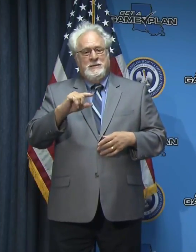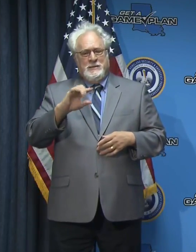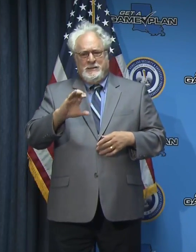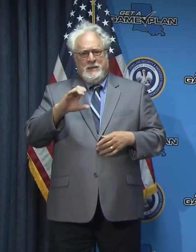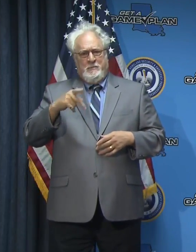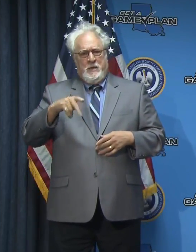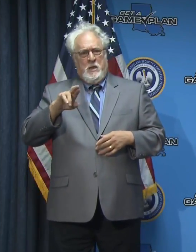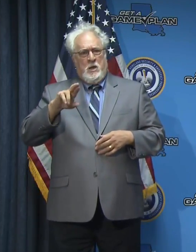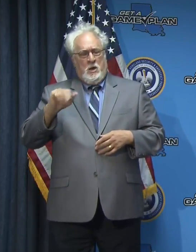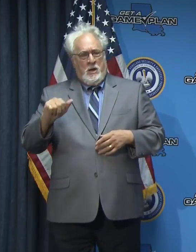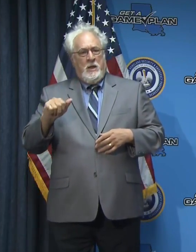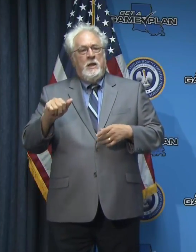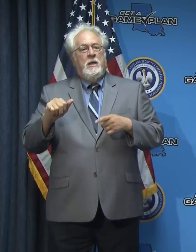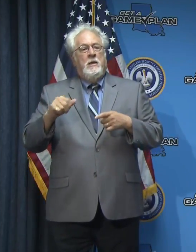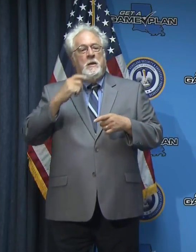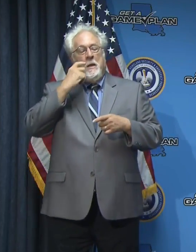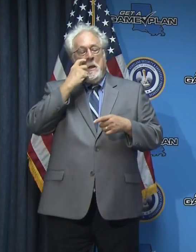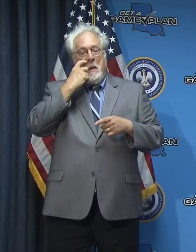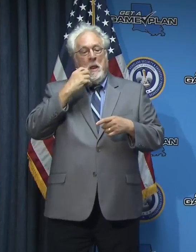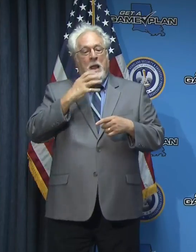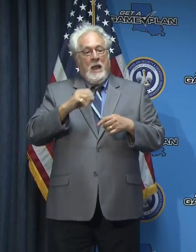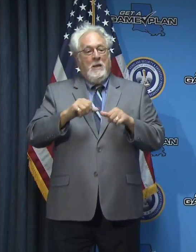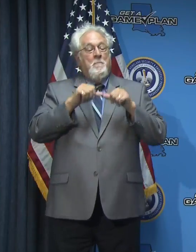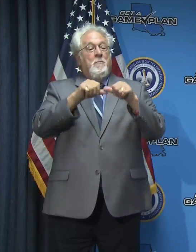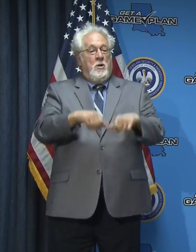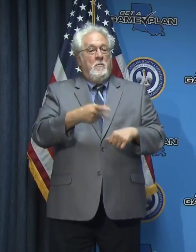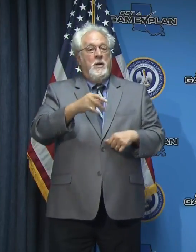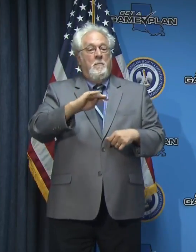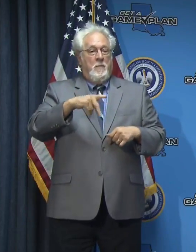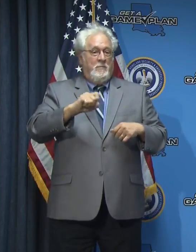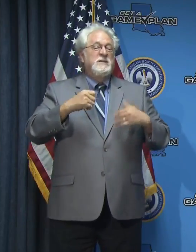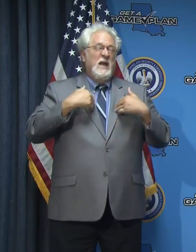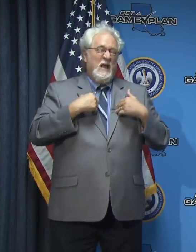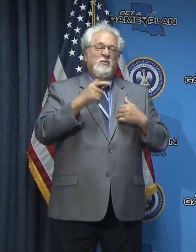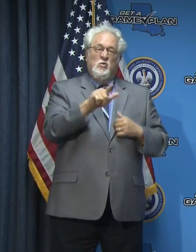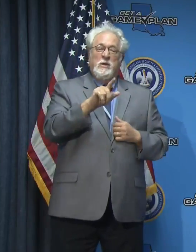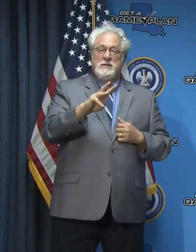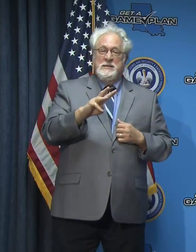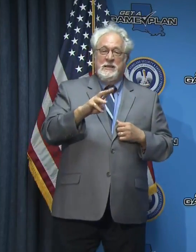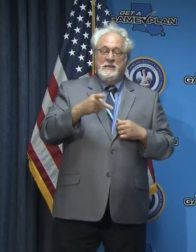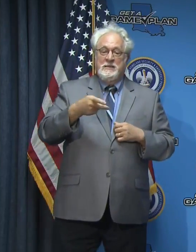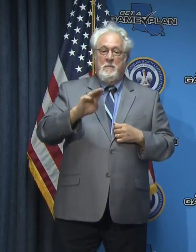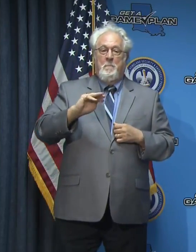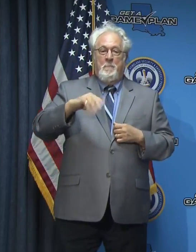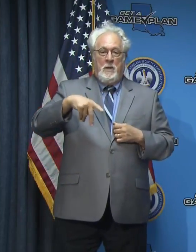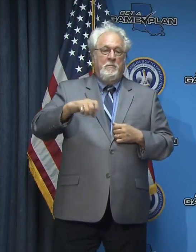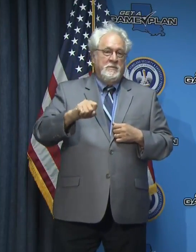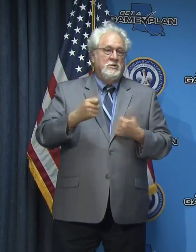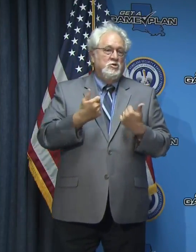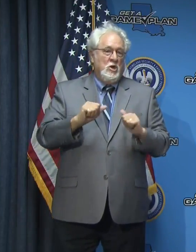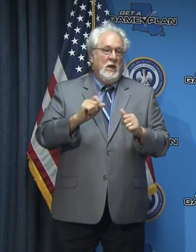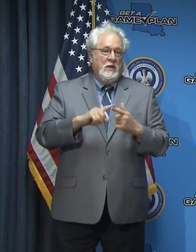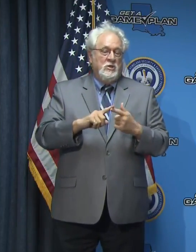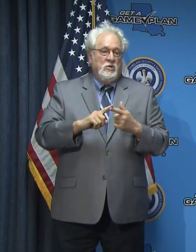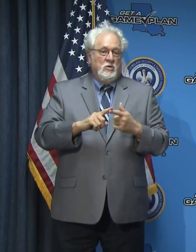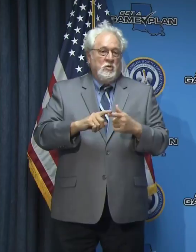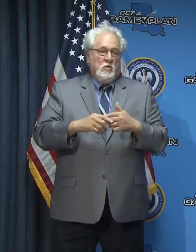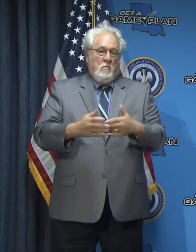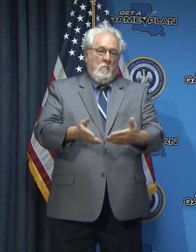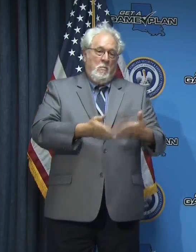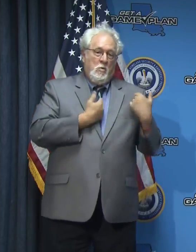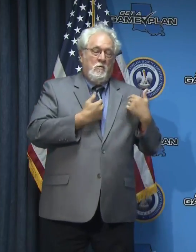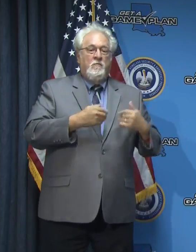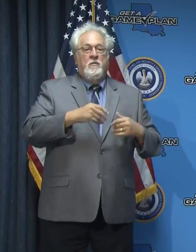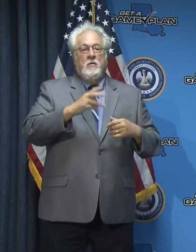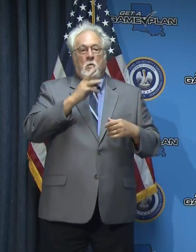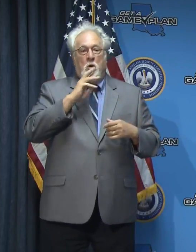permanent pumps on Grand Isle, there are 26 pumps that are trying to move the water off of that island.